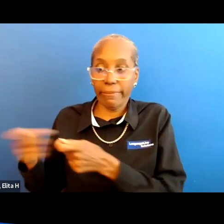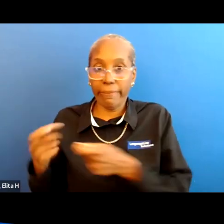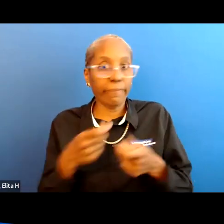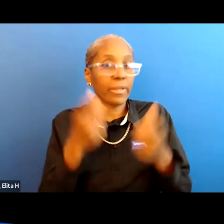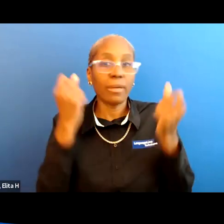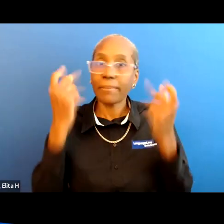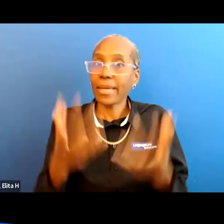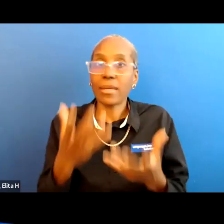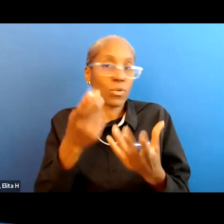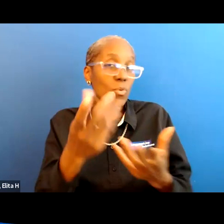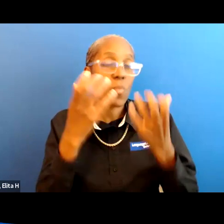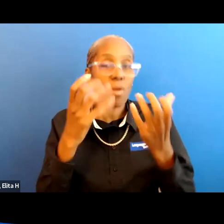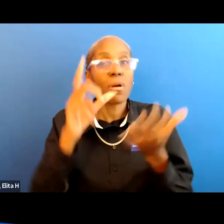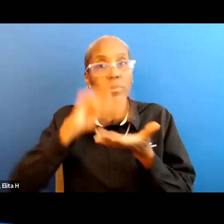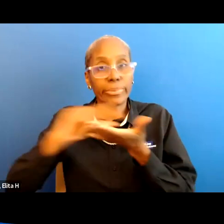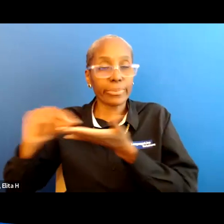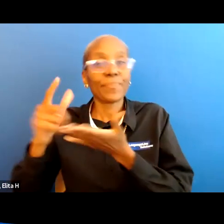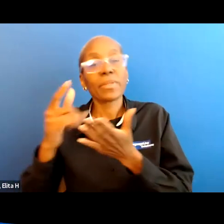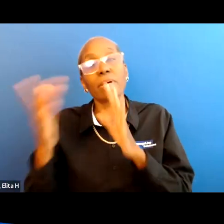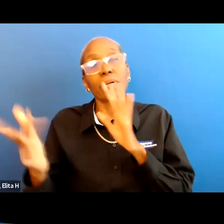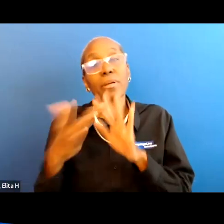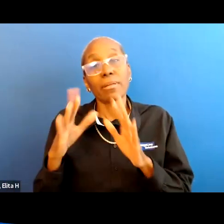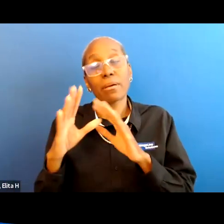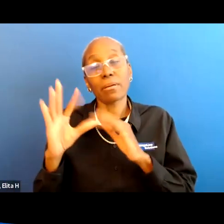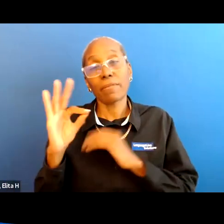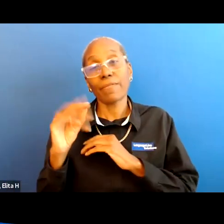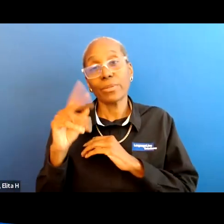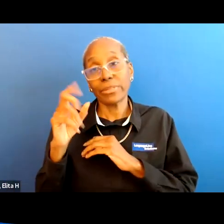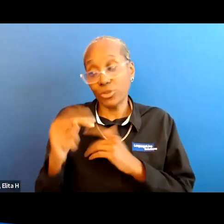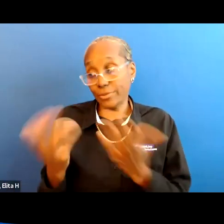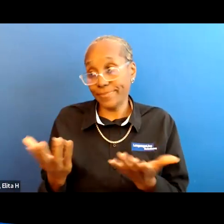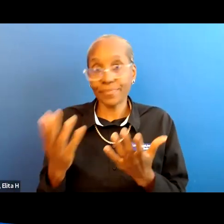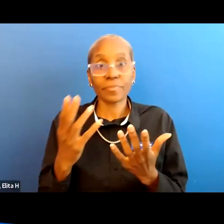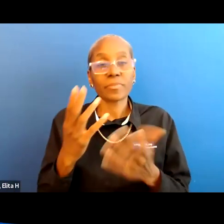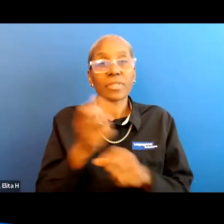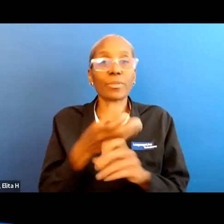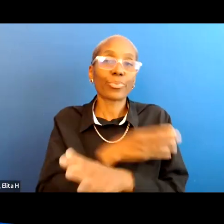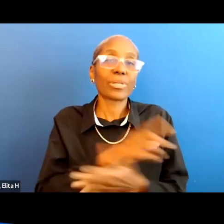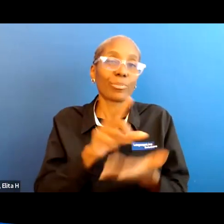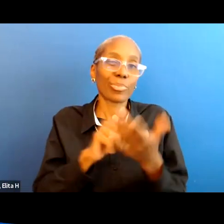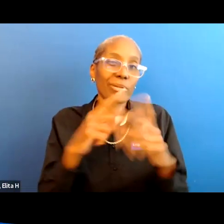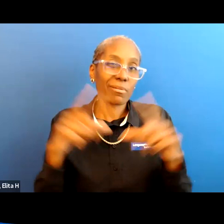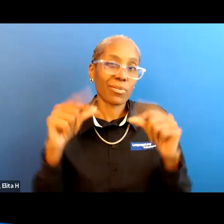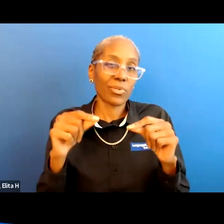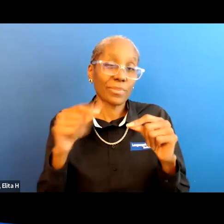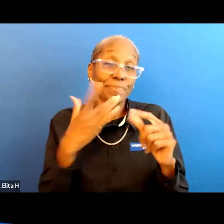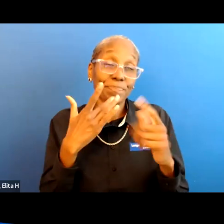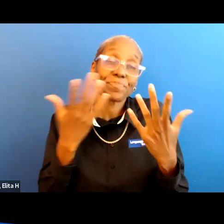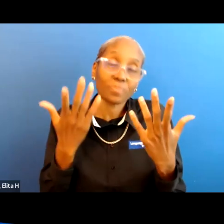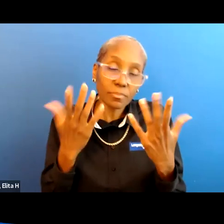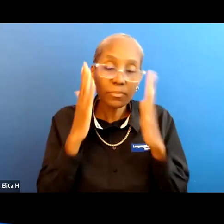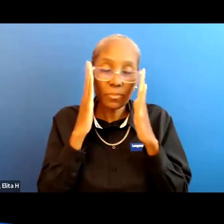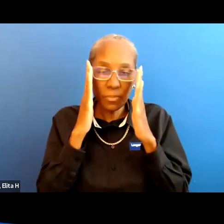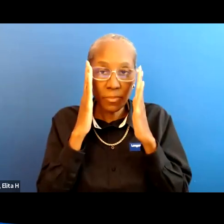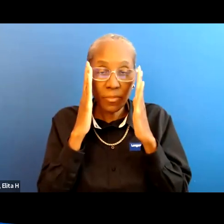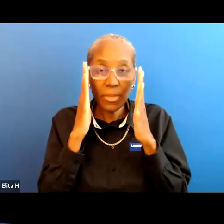off as many as you like you can contact the foundation and you can get um a pre-printed little cards if you prefer to do that but they're